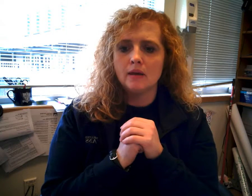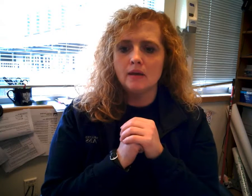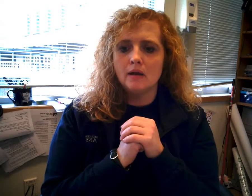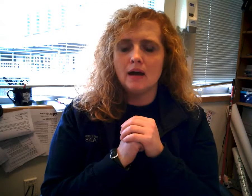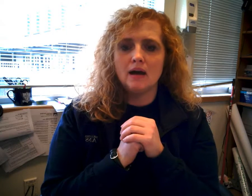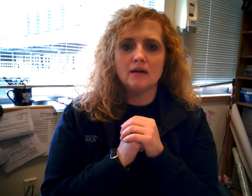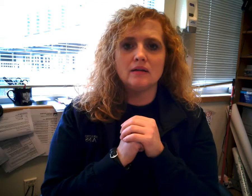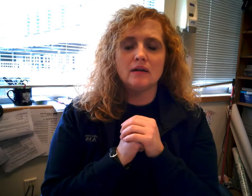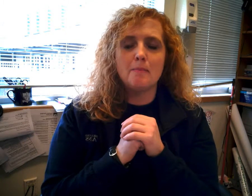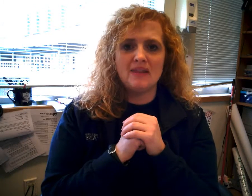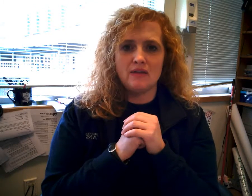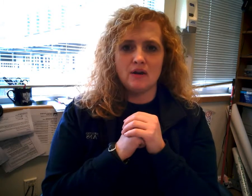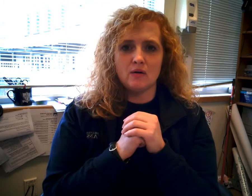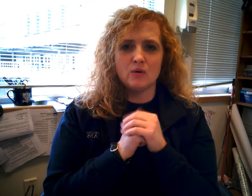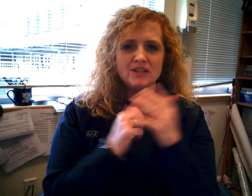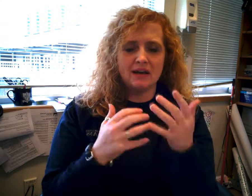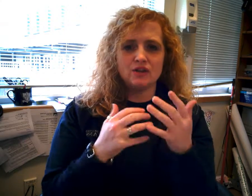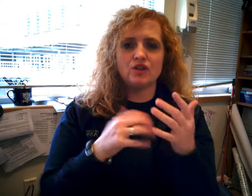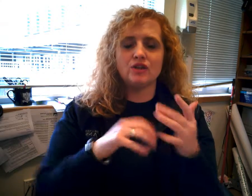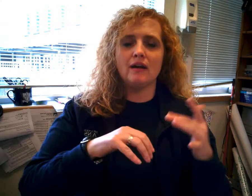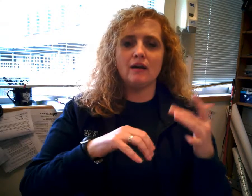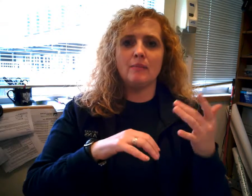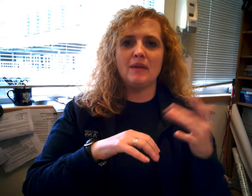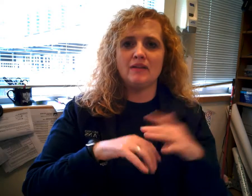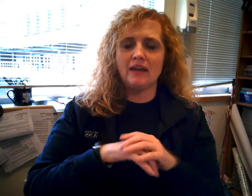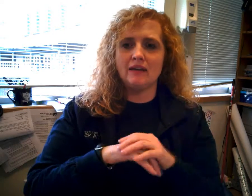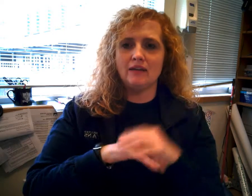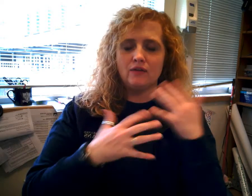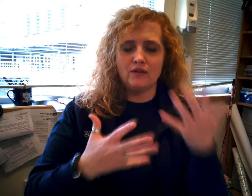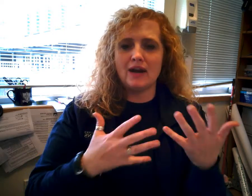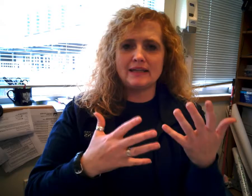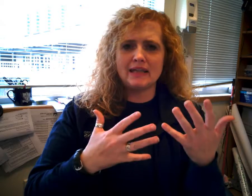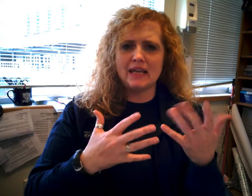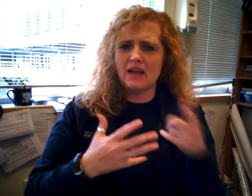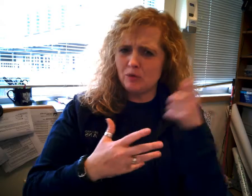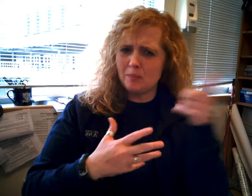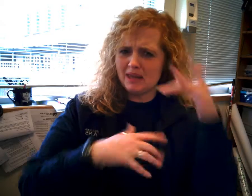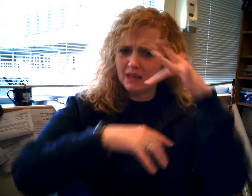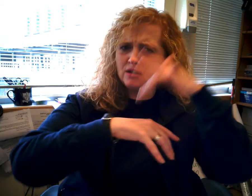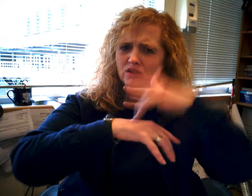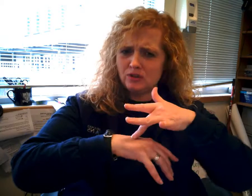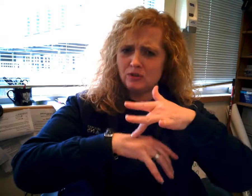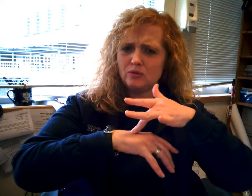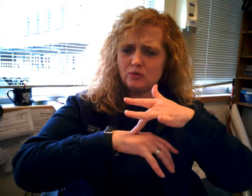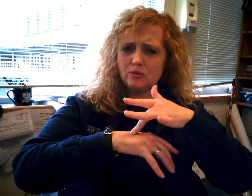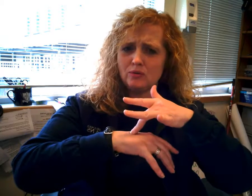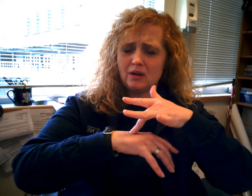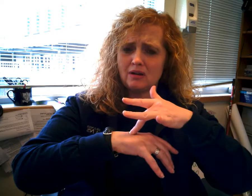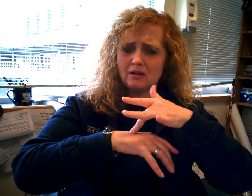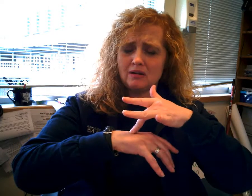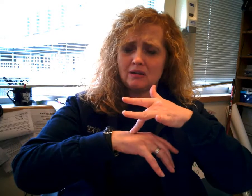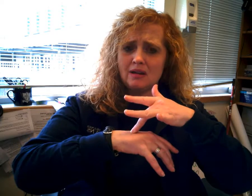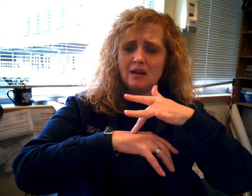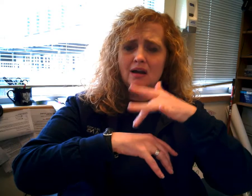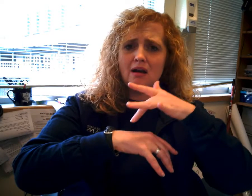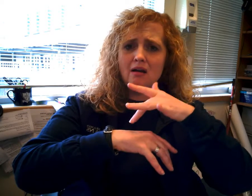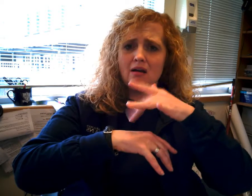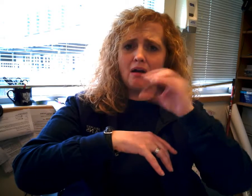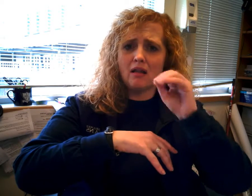Uh, been there or touch. Um, it's like you're, if you're asking, have you been to, uh, uh,